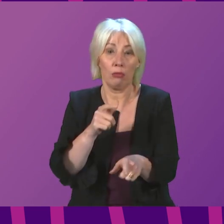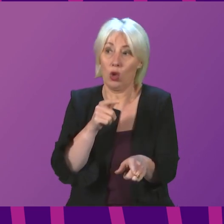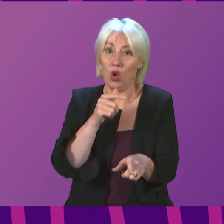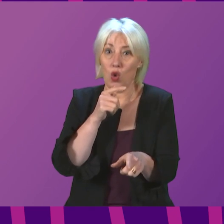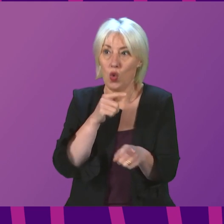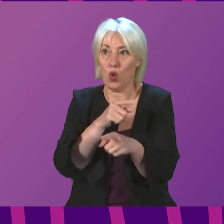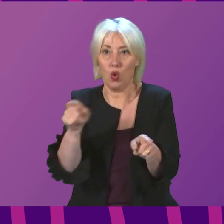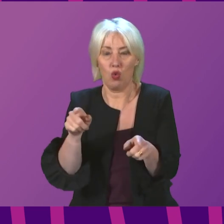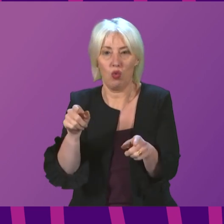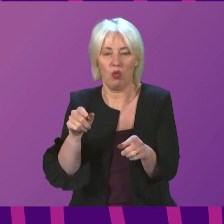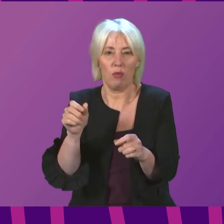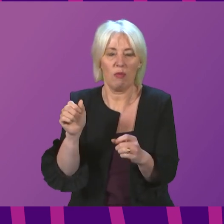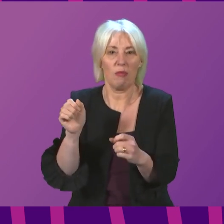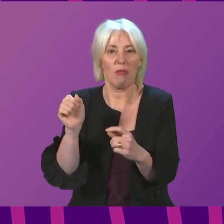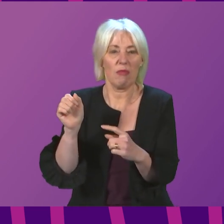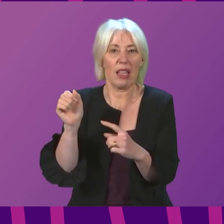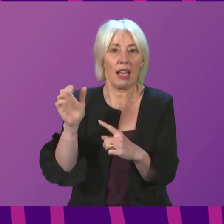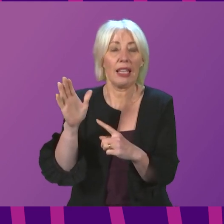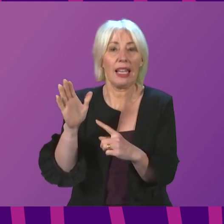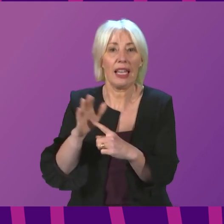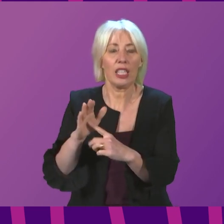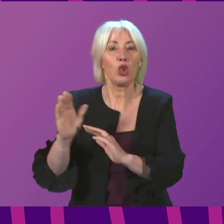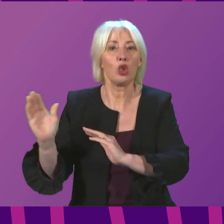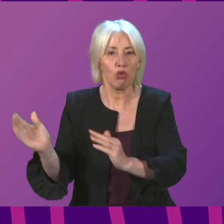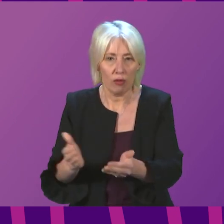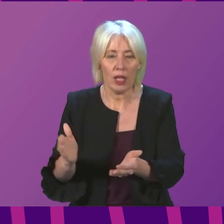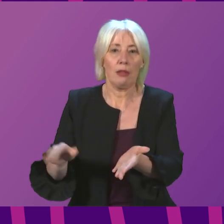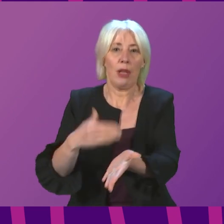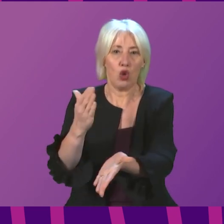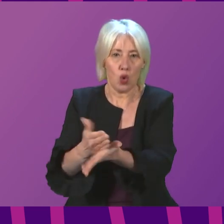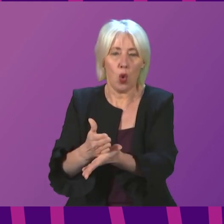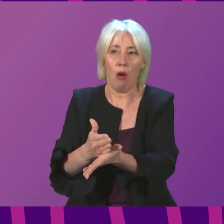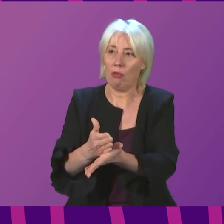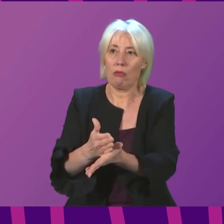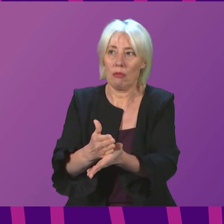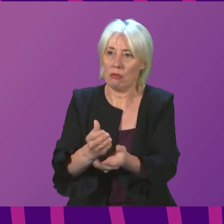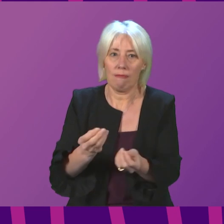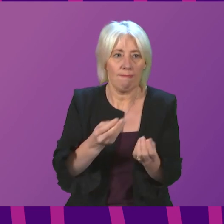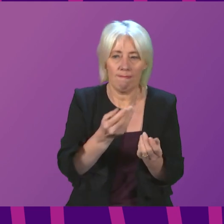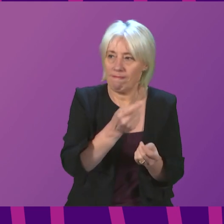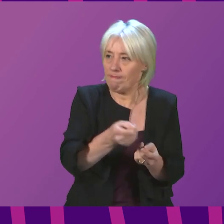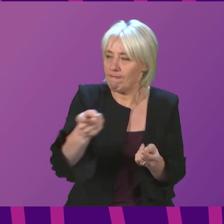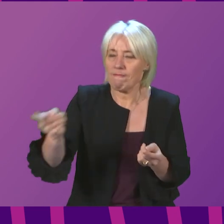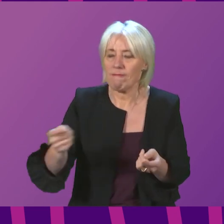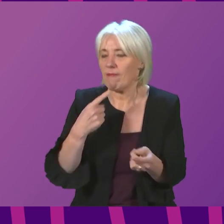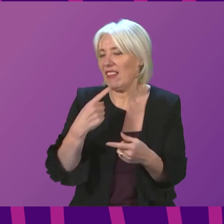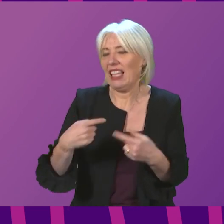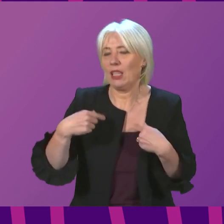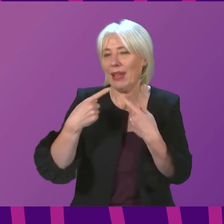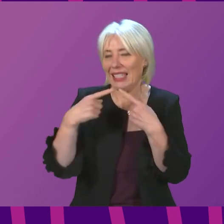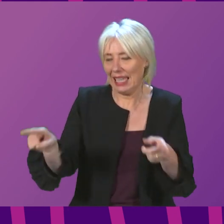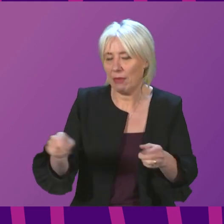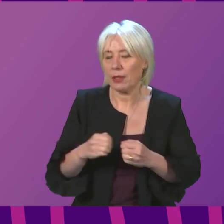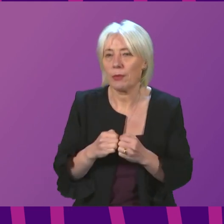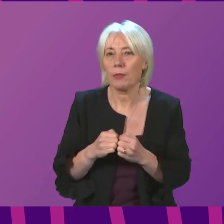is also being given due regard. I covered some of that in my statement. There have